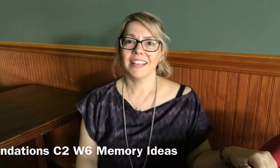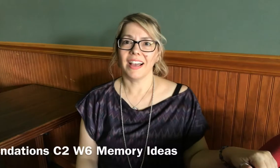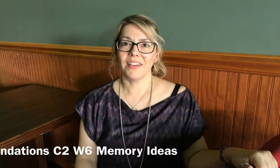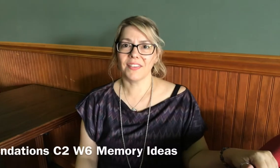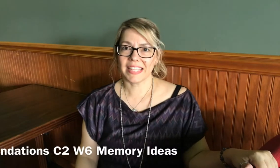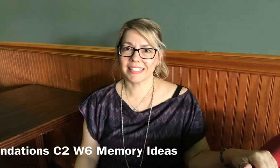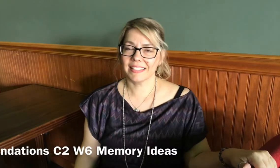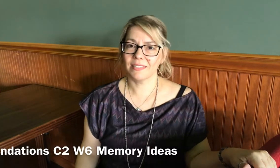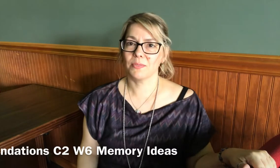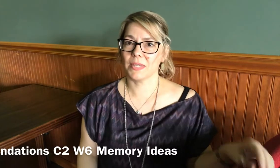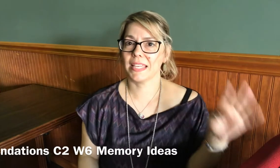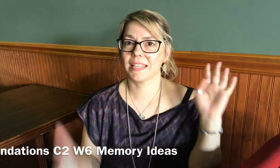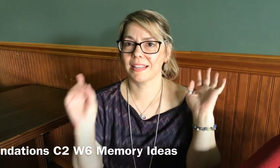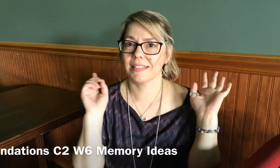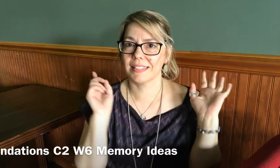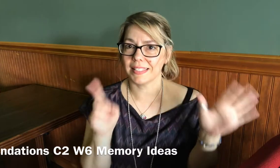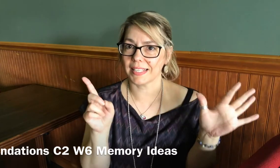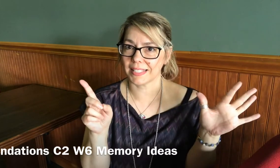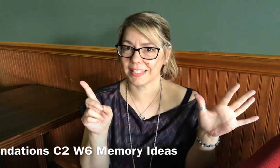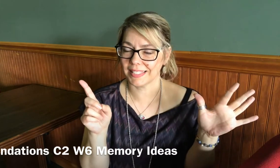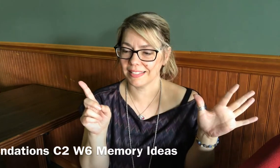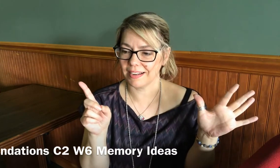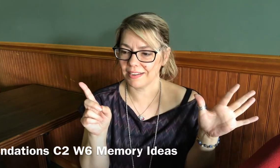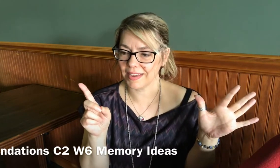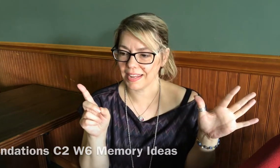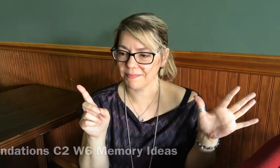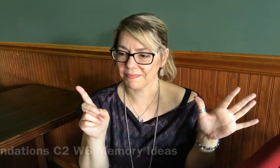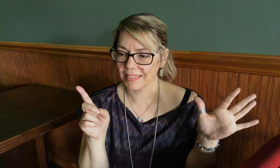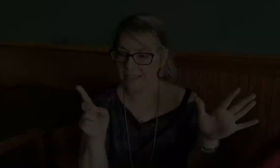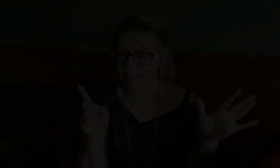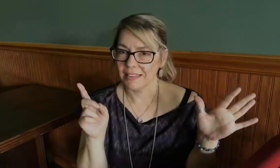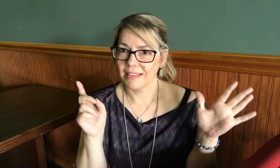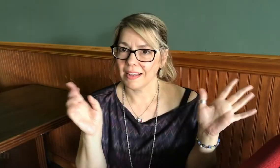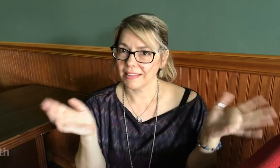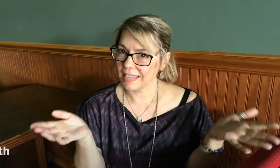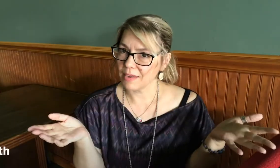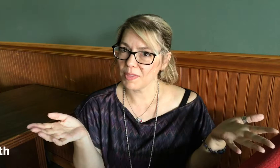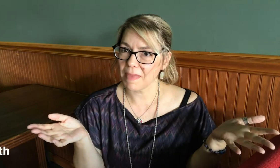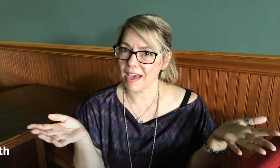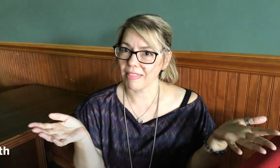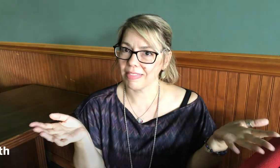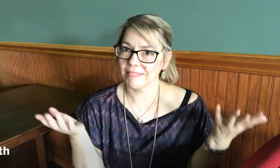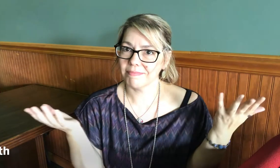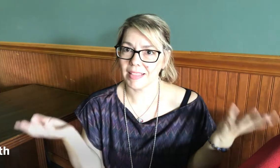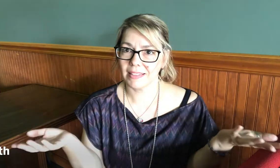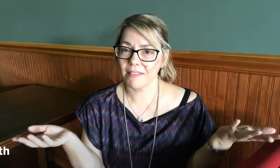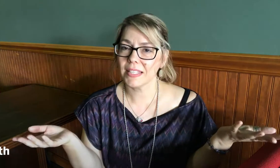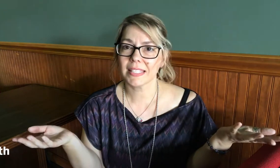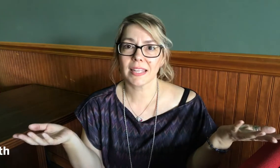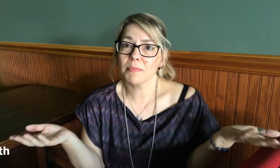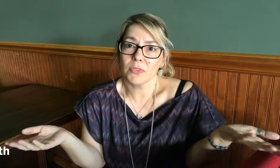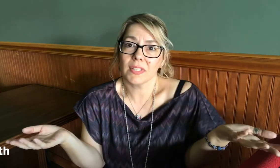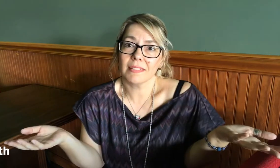all right week six are you ready again with math 11s get them moving